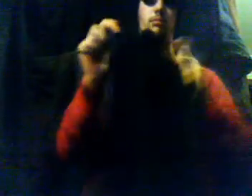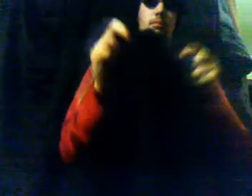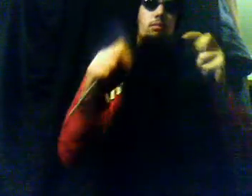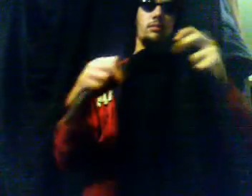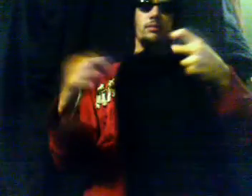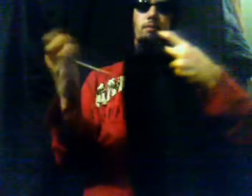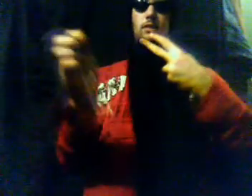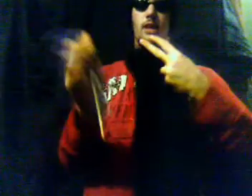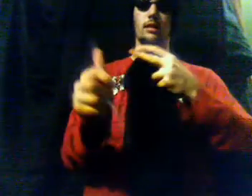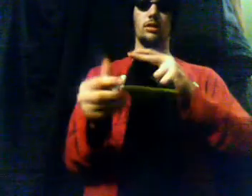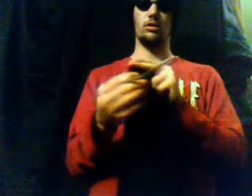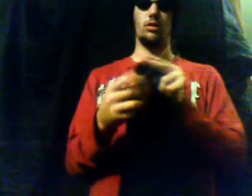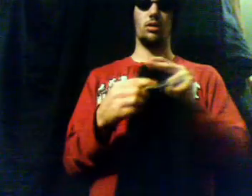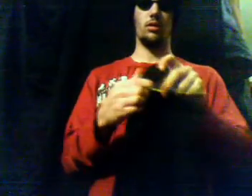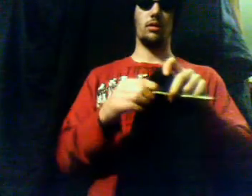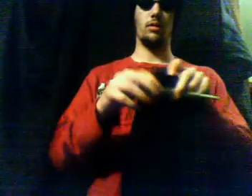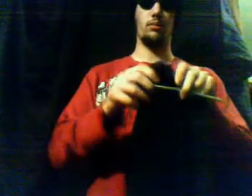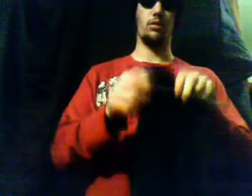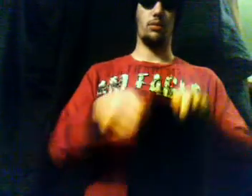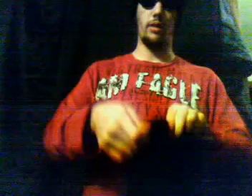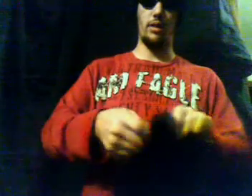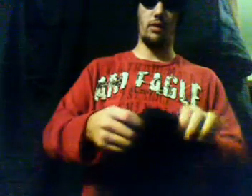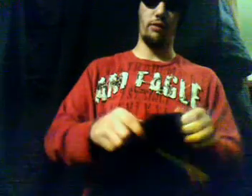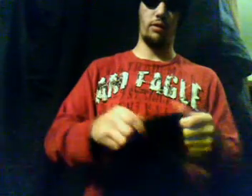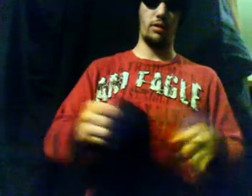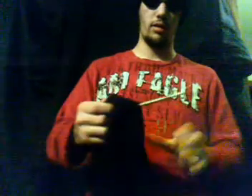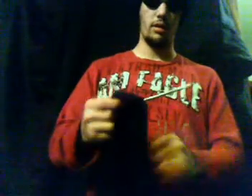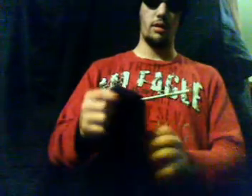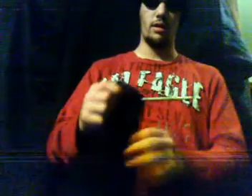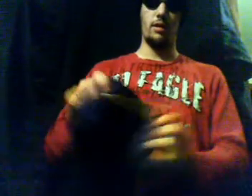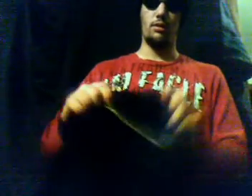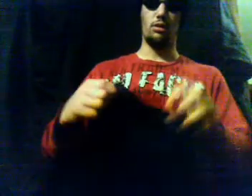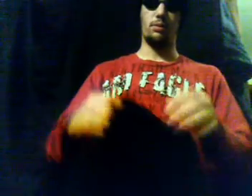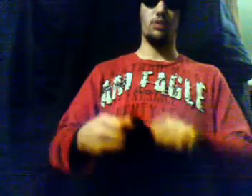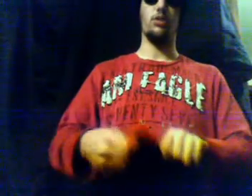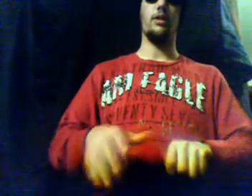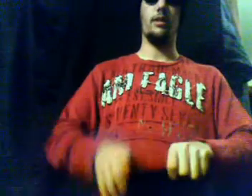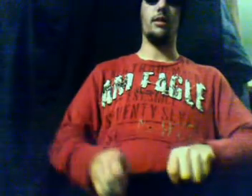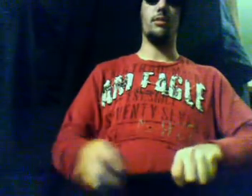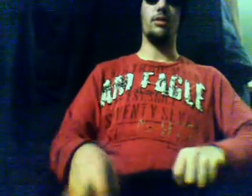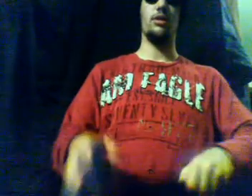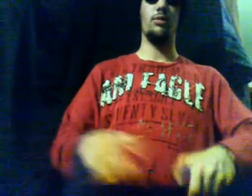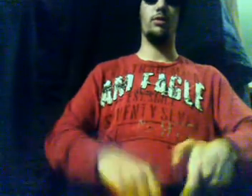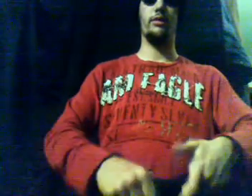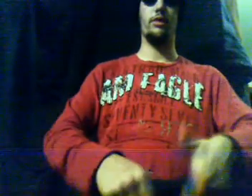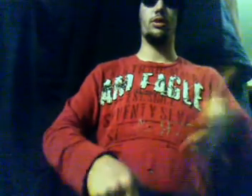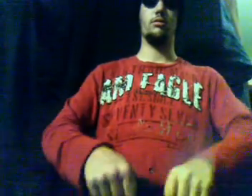and just put it right over those parts so that it gives me somewhat of a